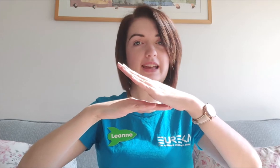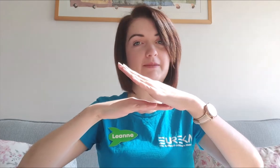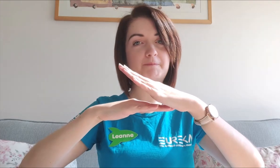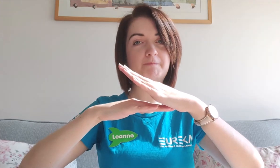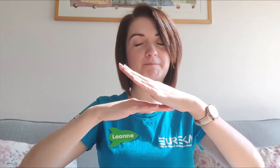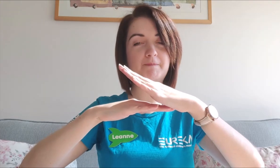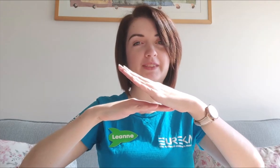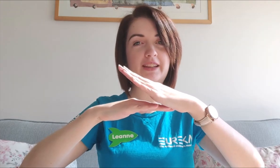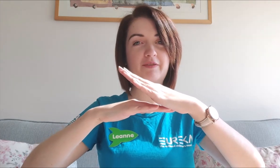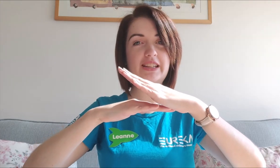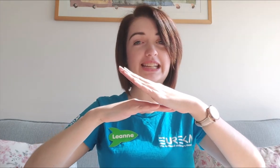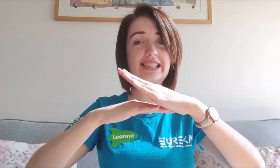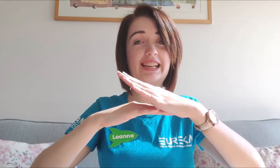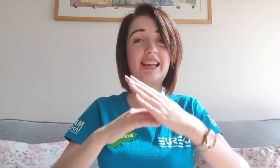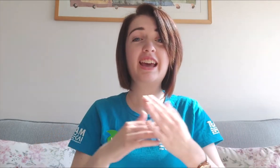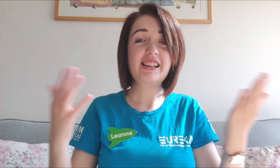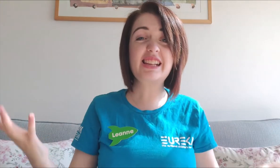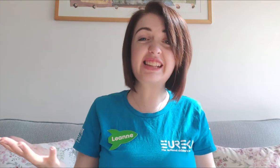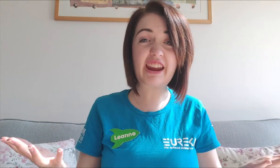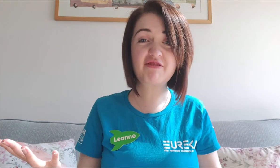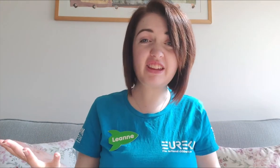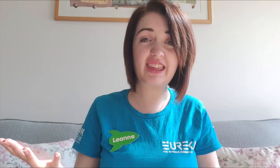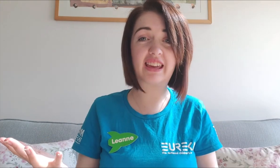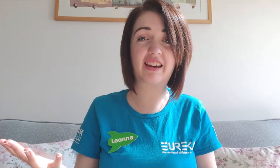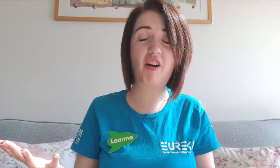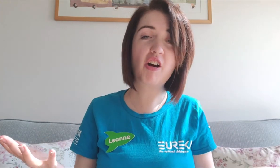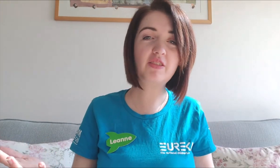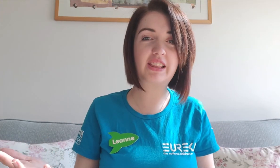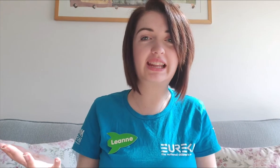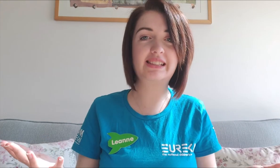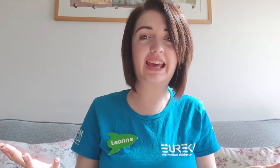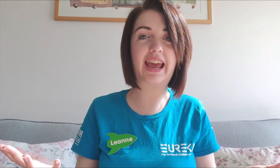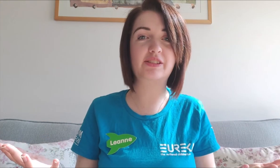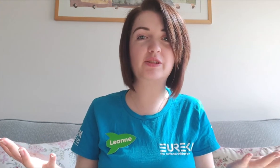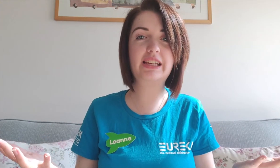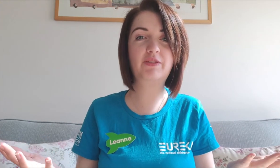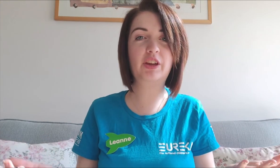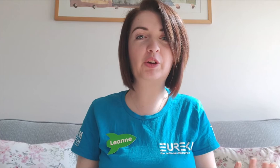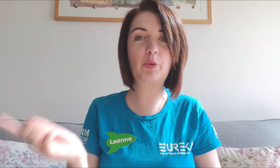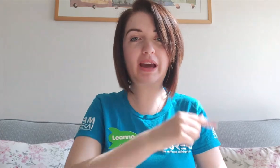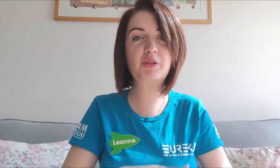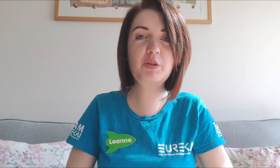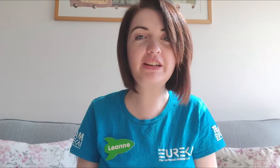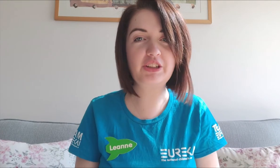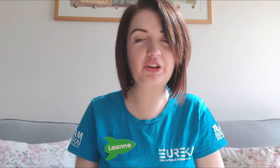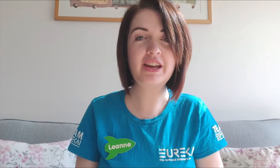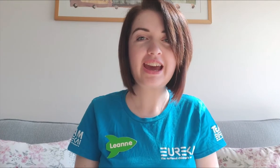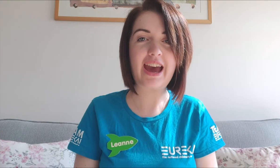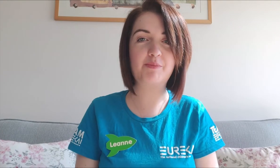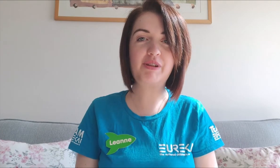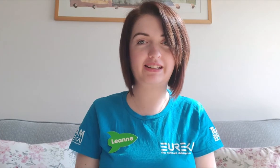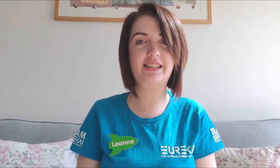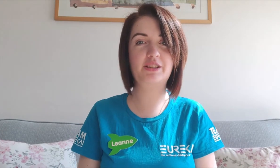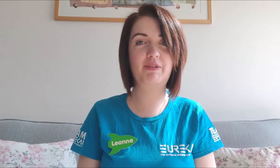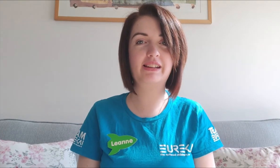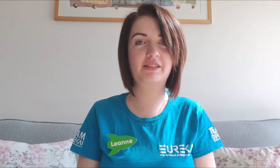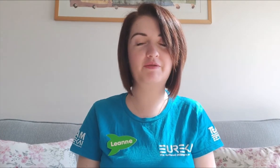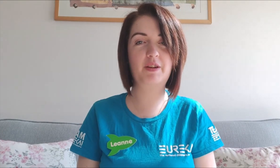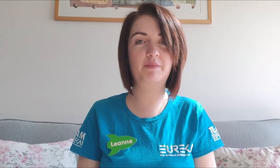that. Fantastic. So that's everything, all of the letters there, so see if you can go back through the video and practice the rest of them.